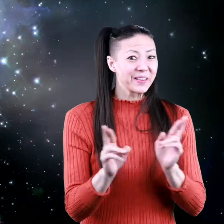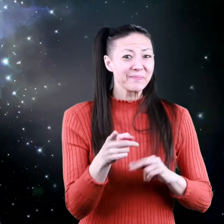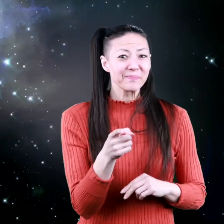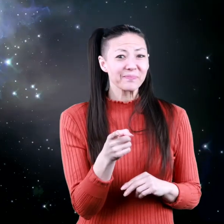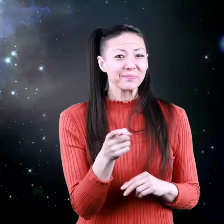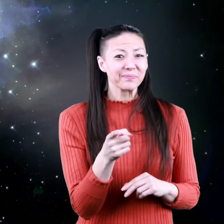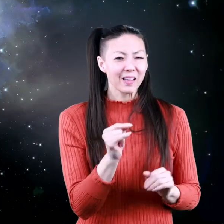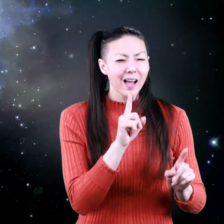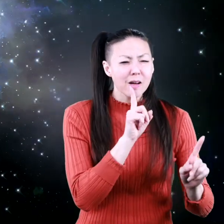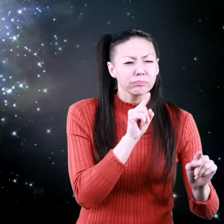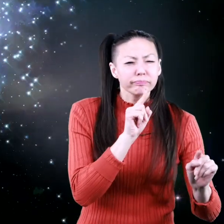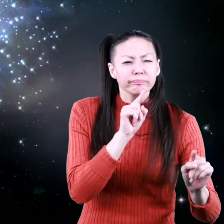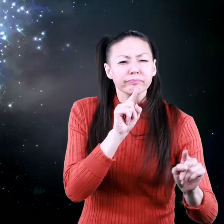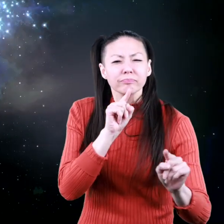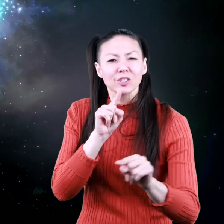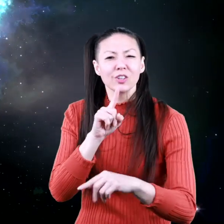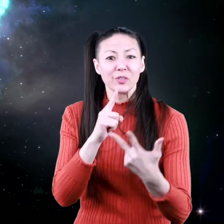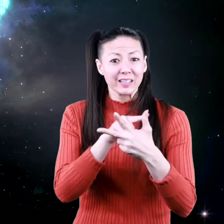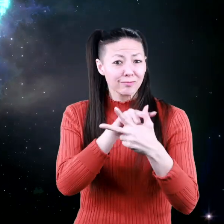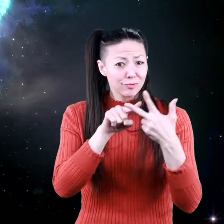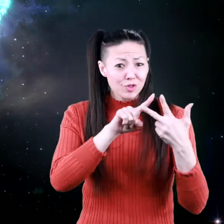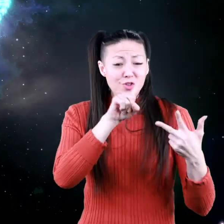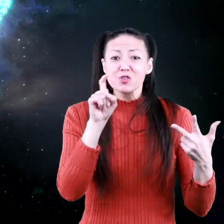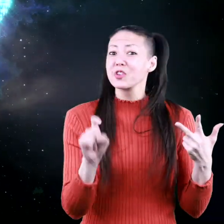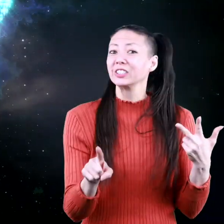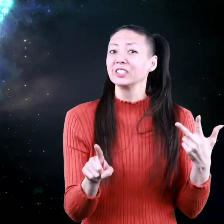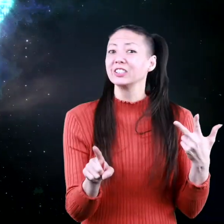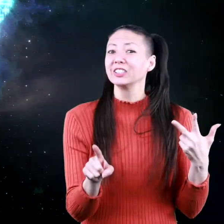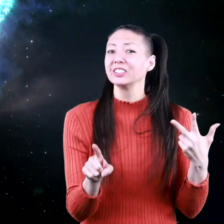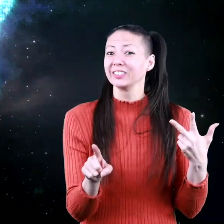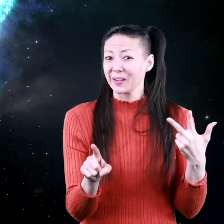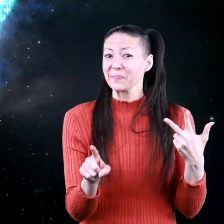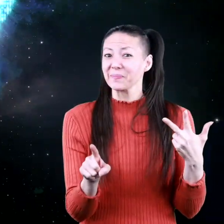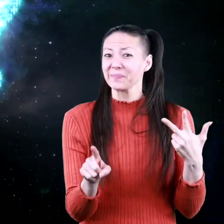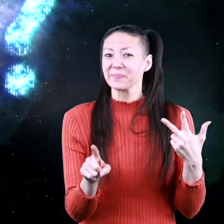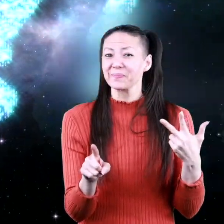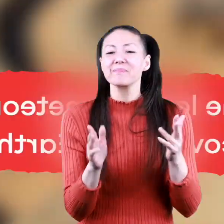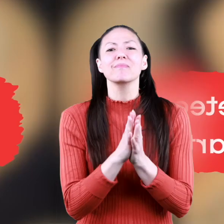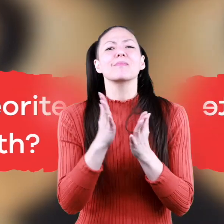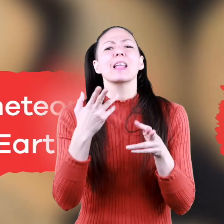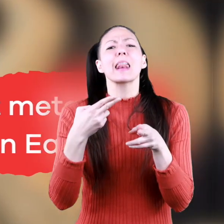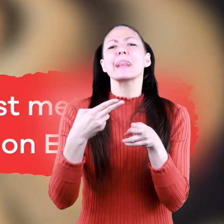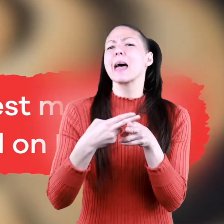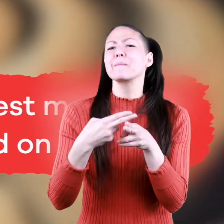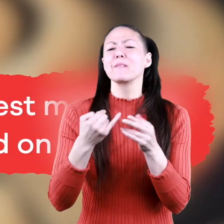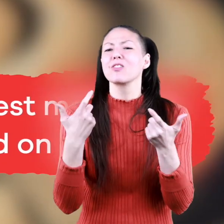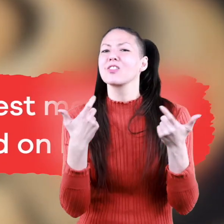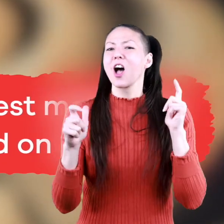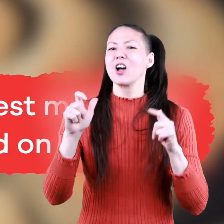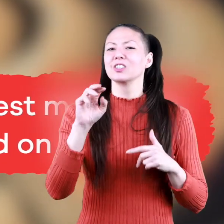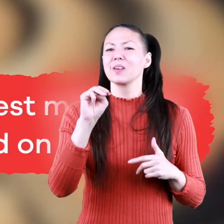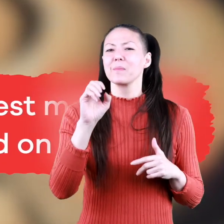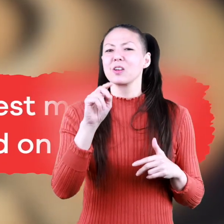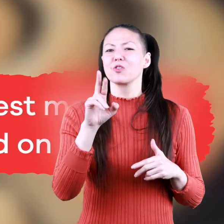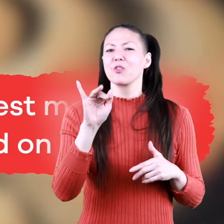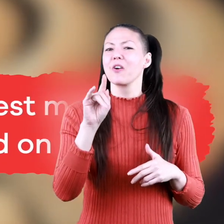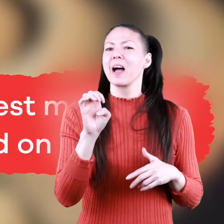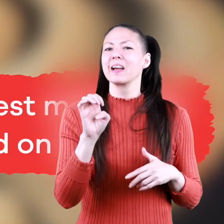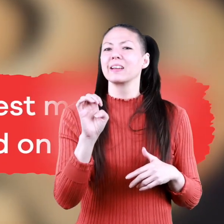if you know the answers to these three questions! What is the name of the largest meteorite